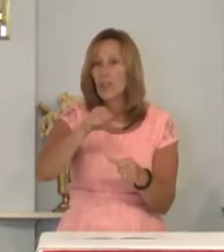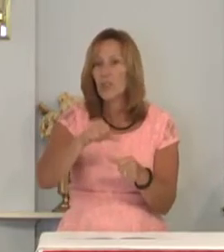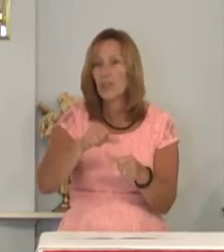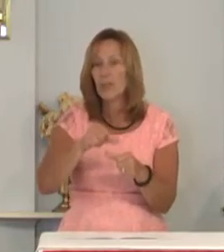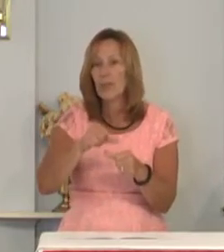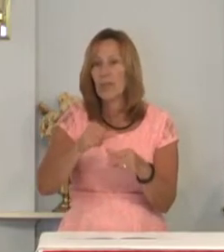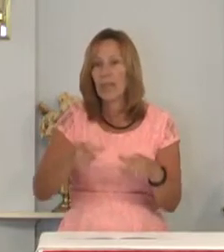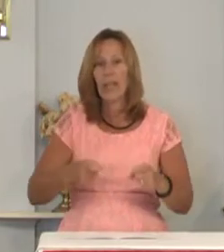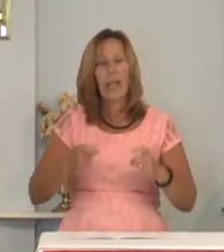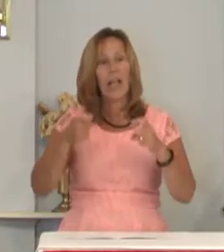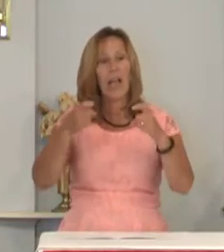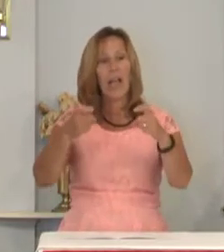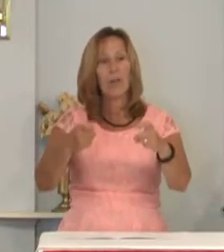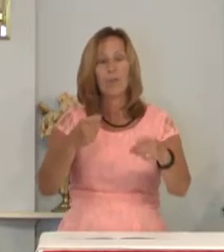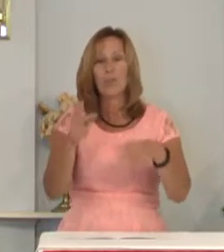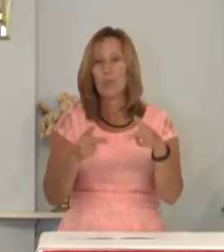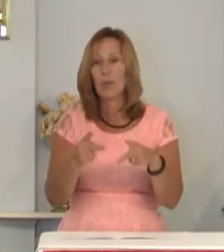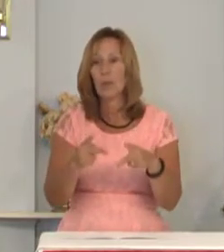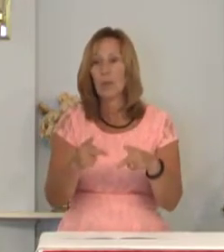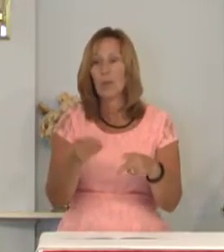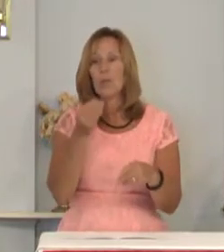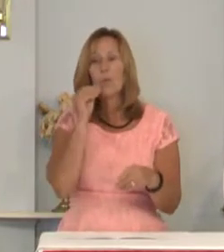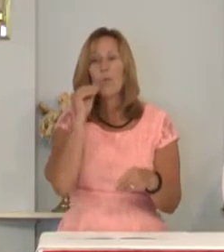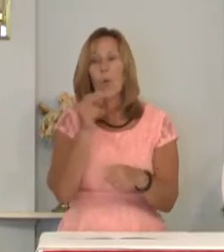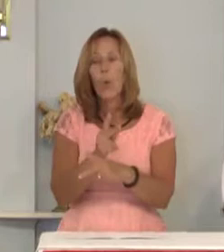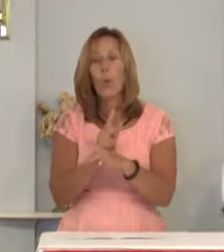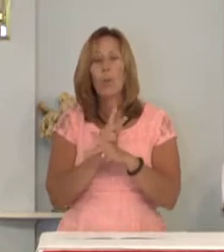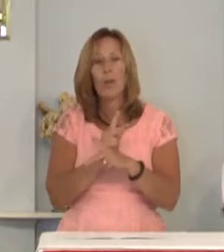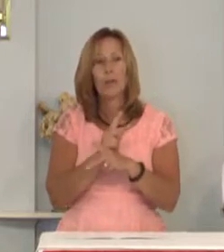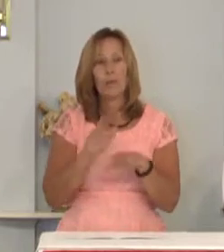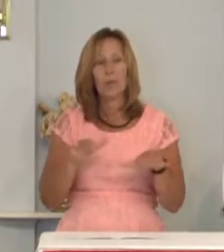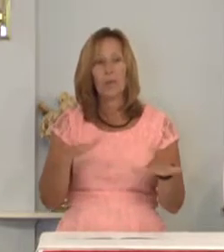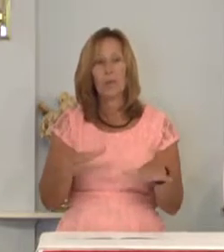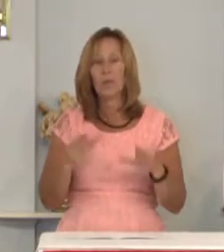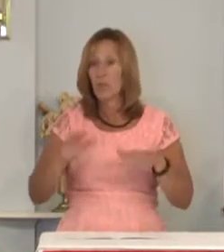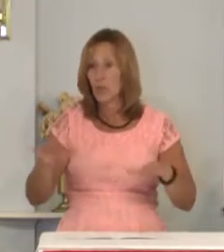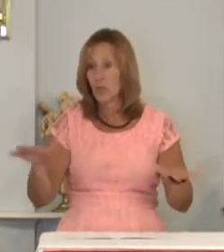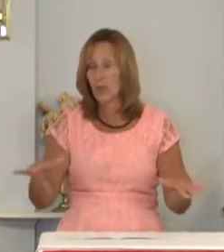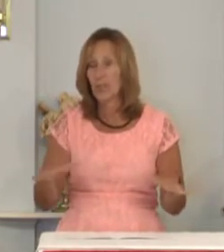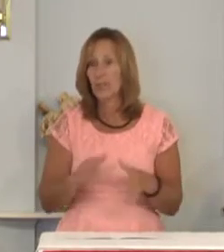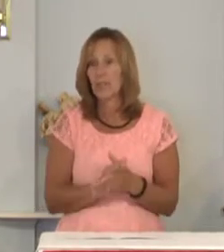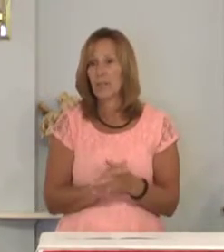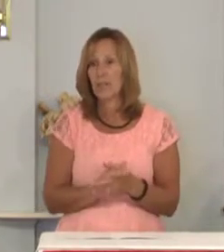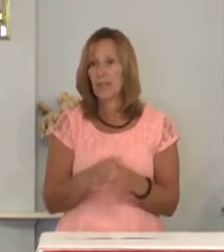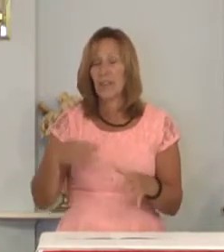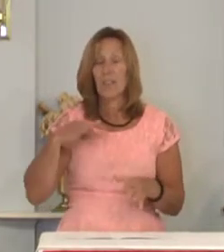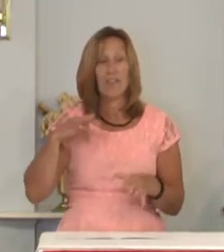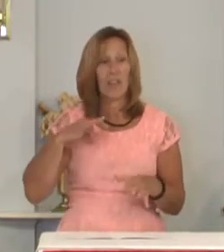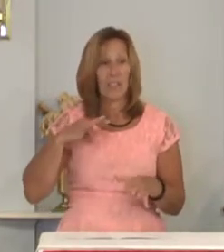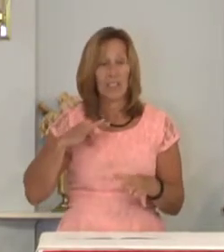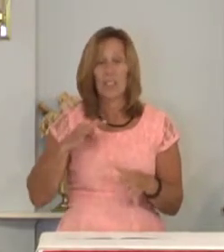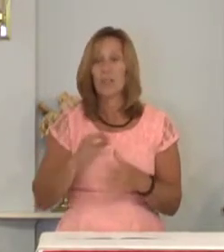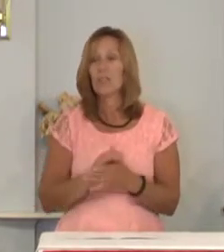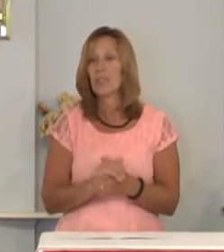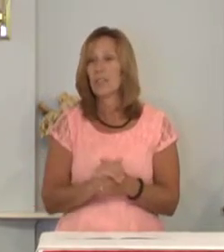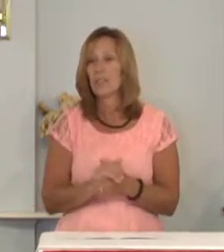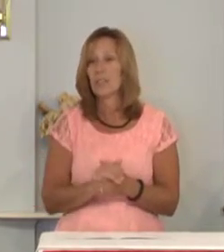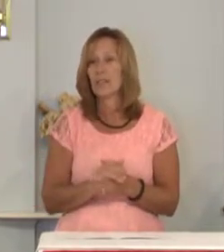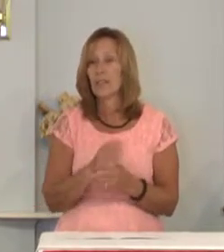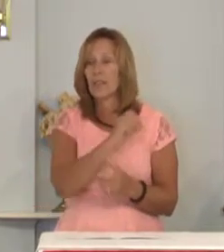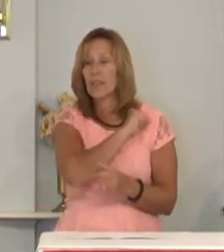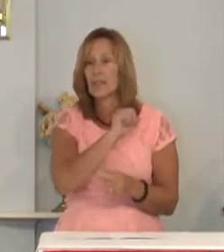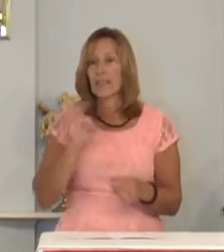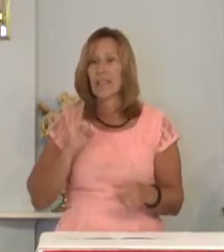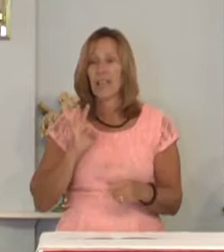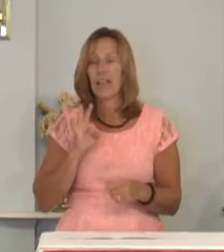outreach homebound children volunteers staff